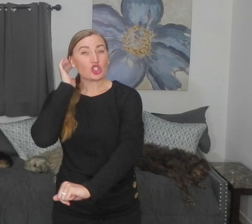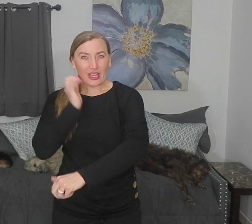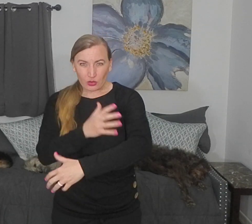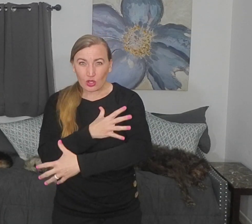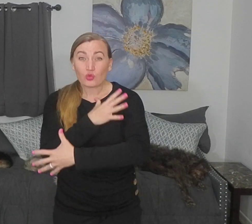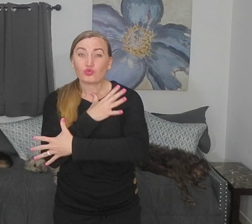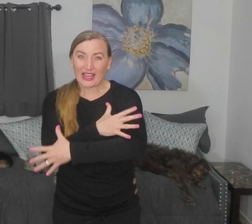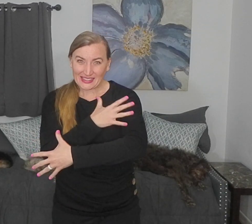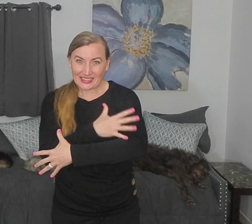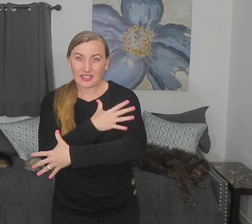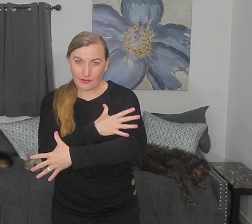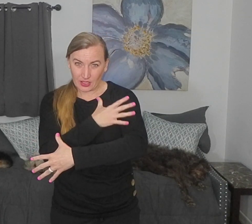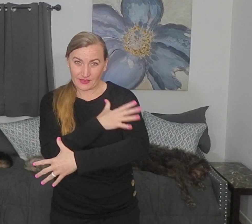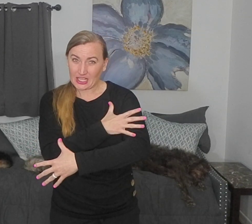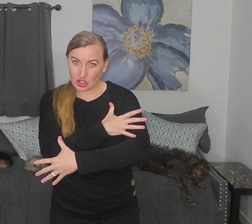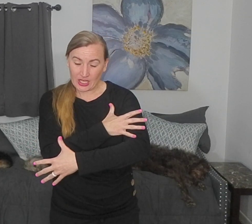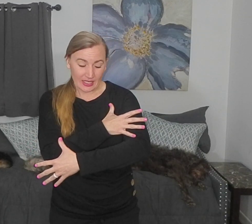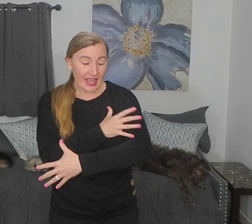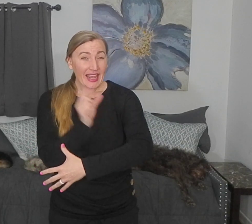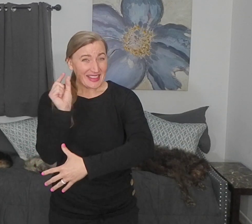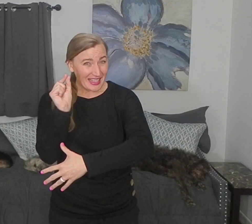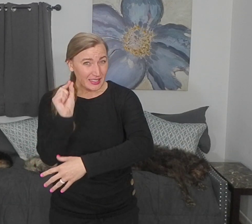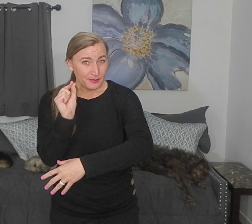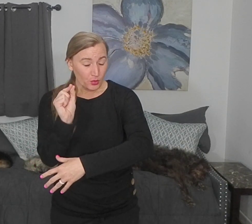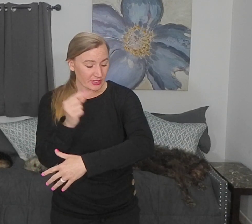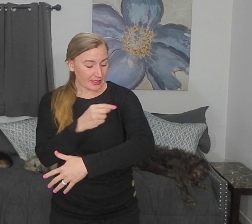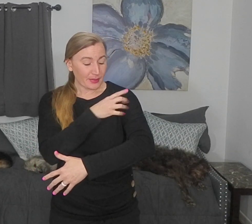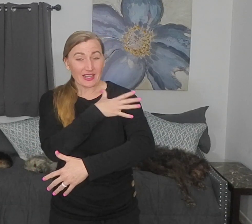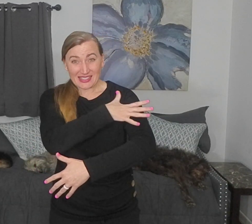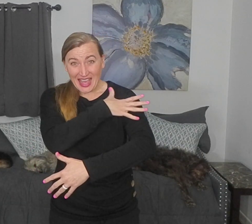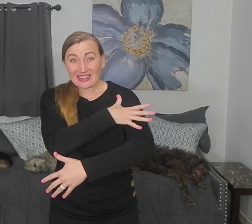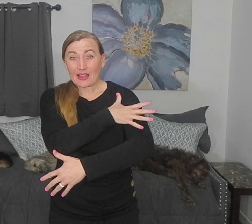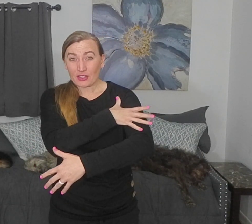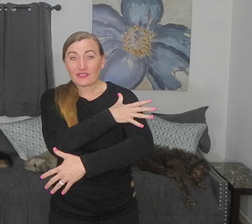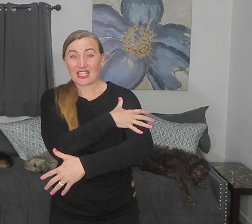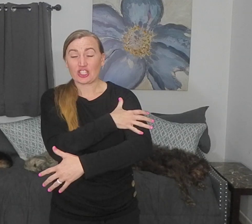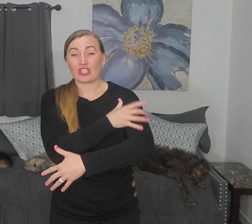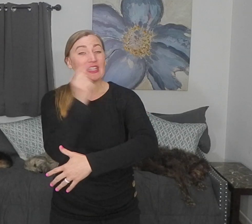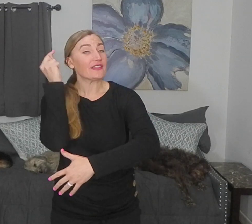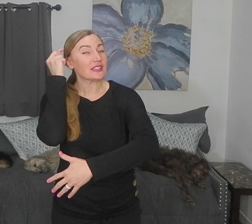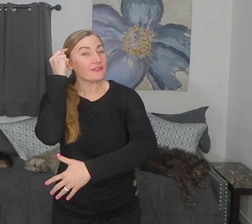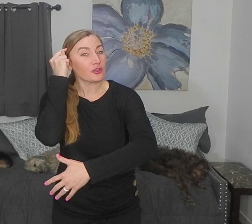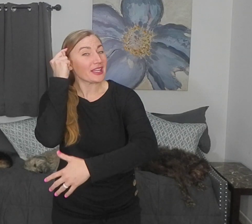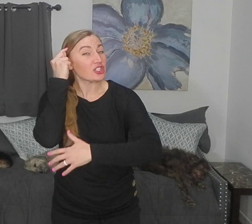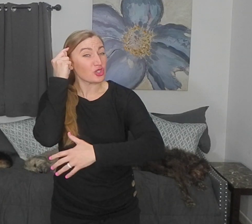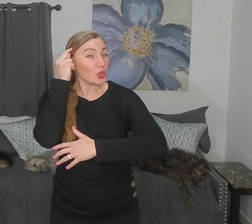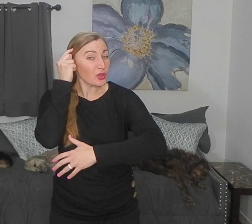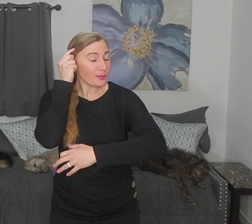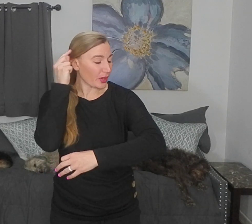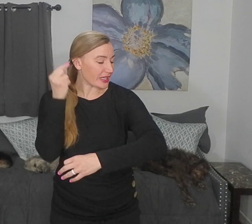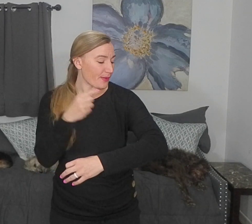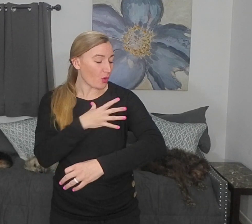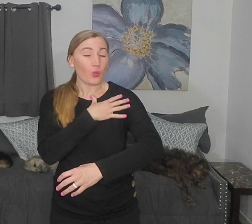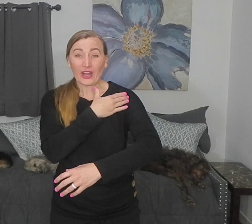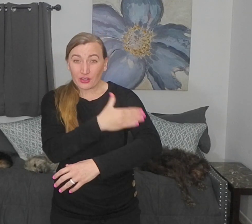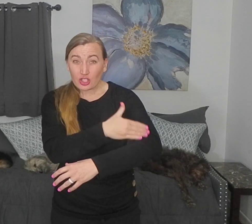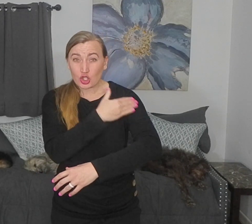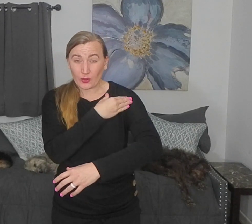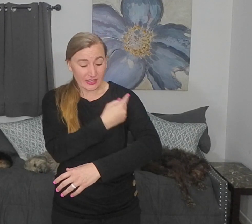general resting level of tension. And that's important because that level of tension gives information to the brain about where the joints